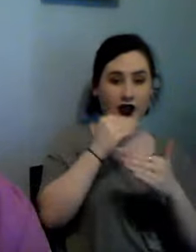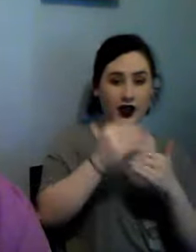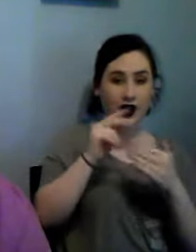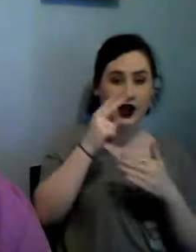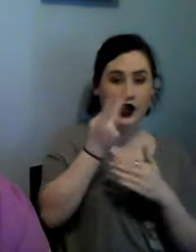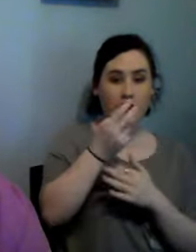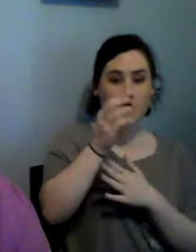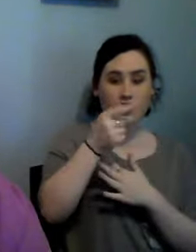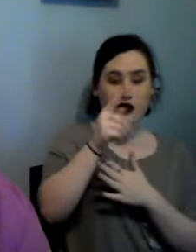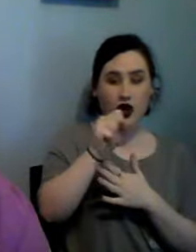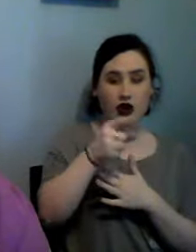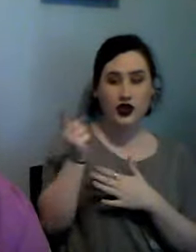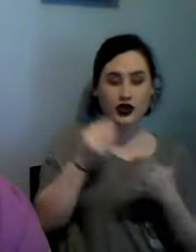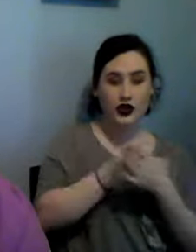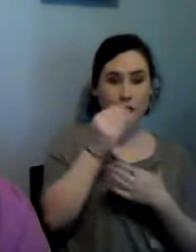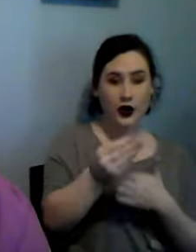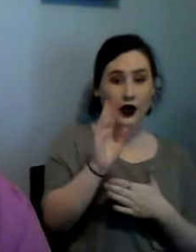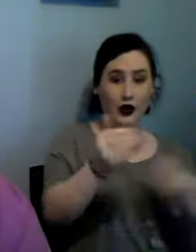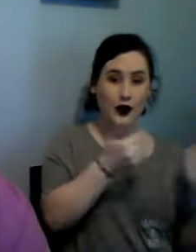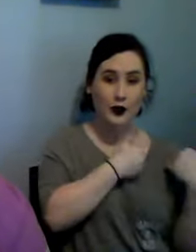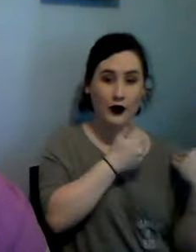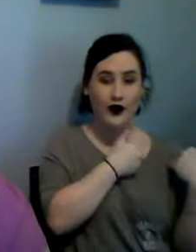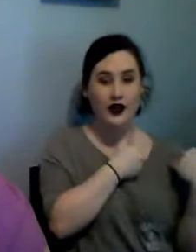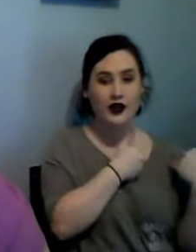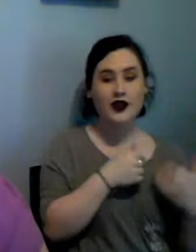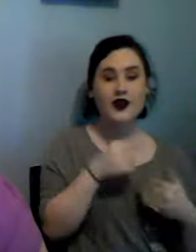it's because you had to show on your last video